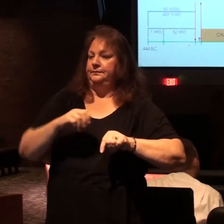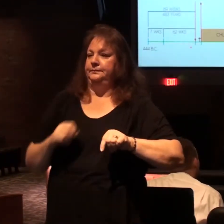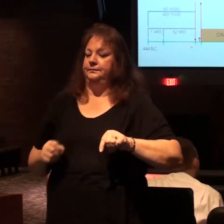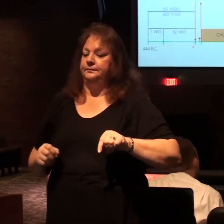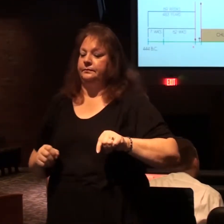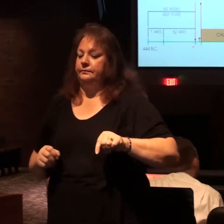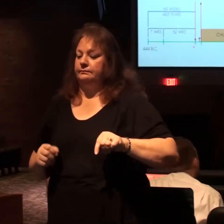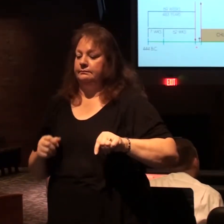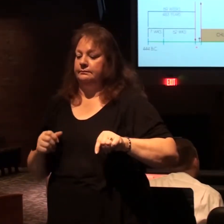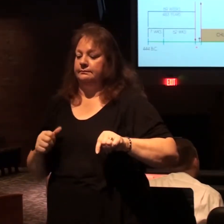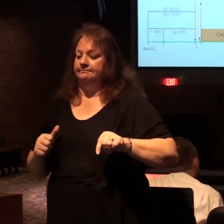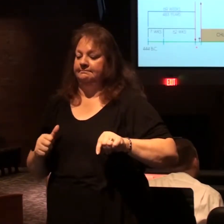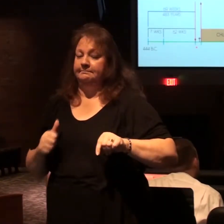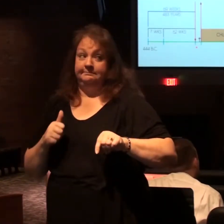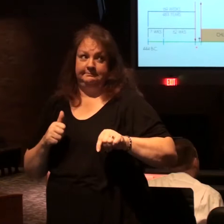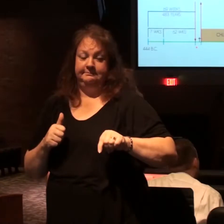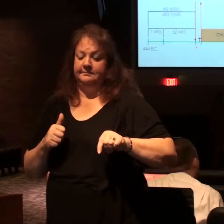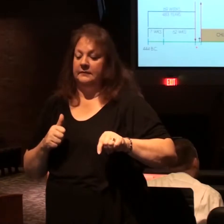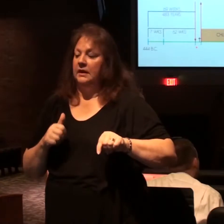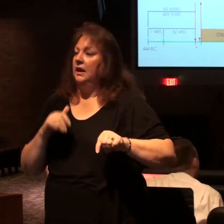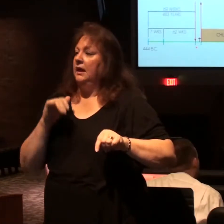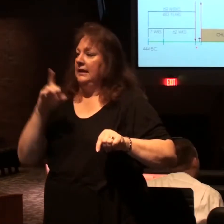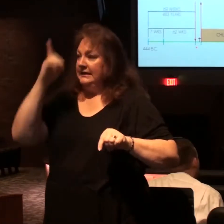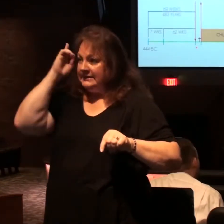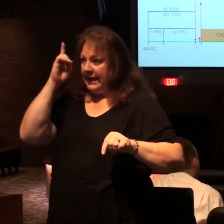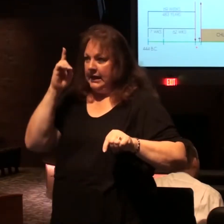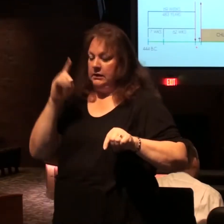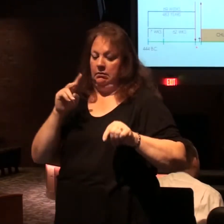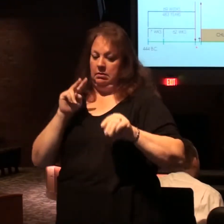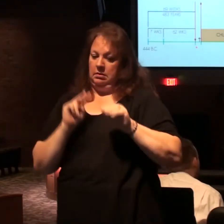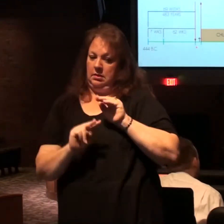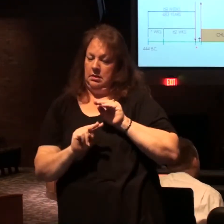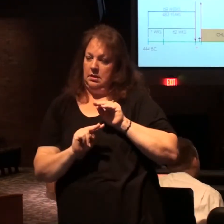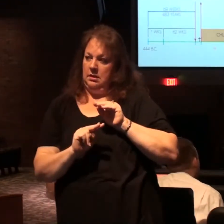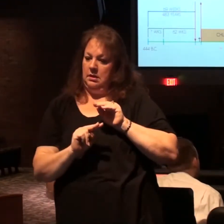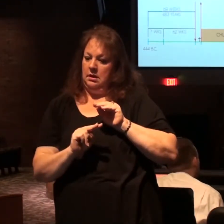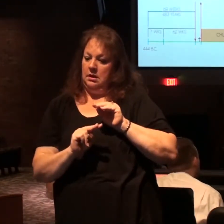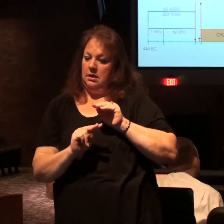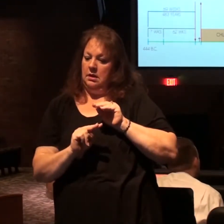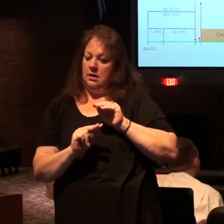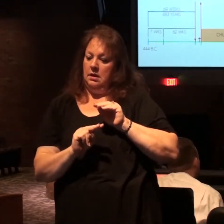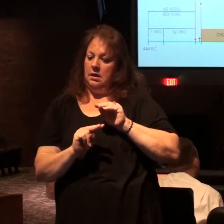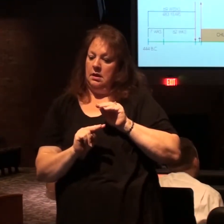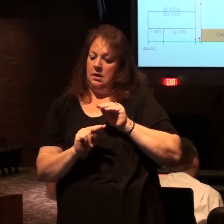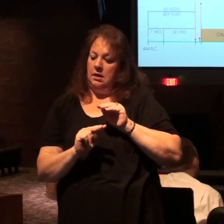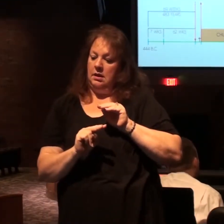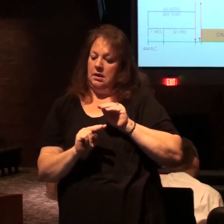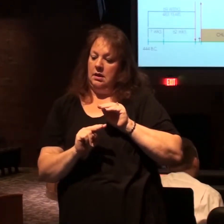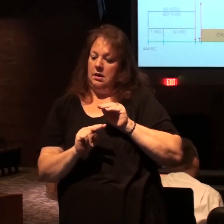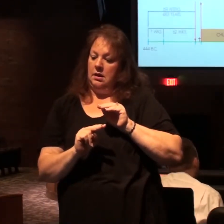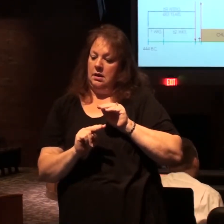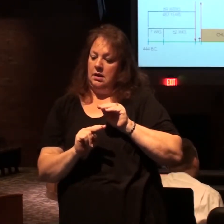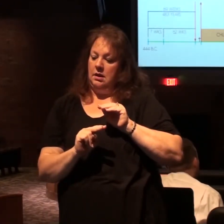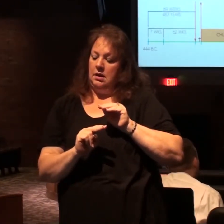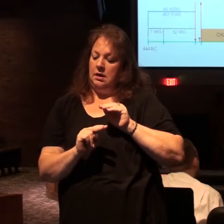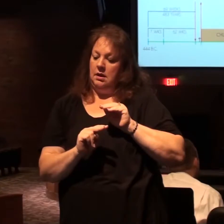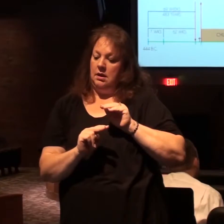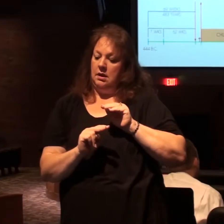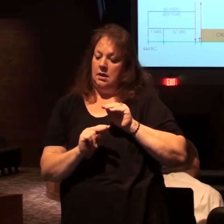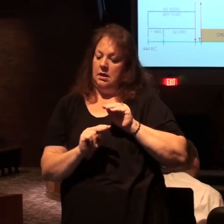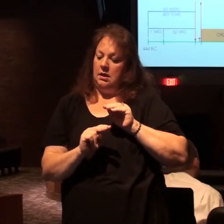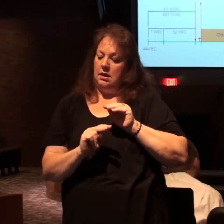there it goes that's where Daniel's prophecy then he jumps down to here